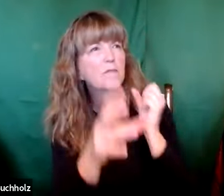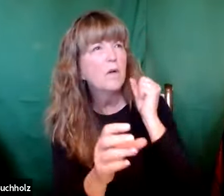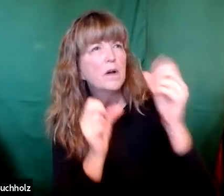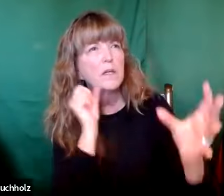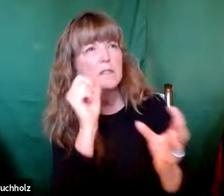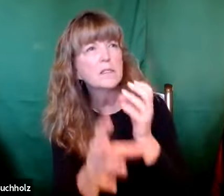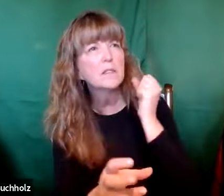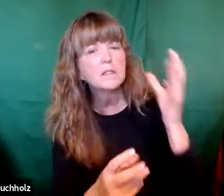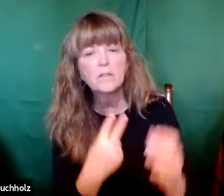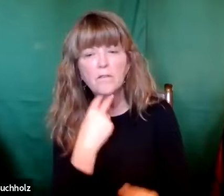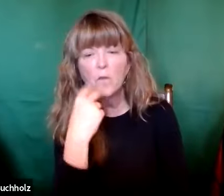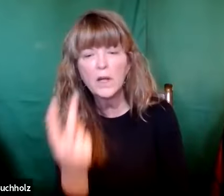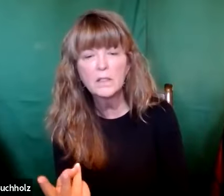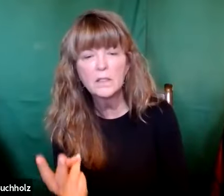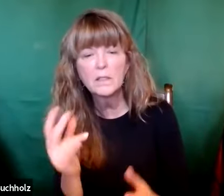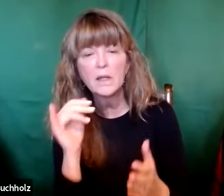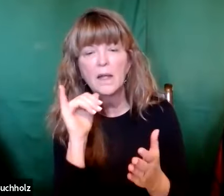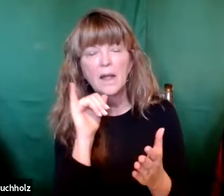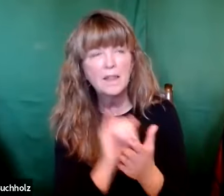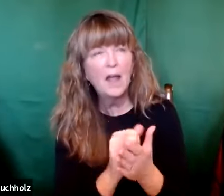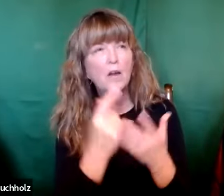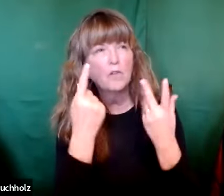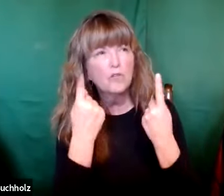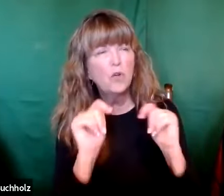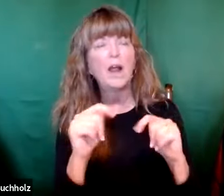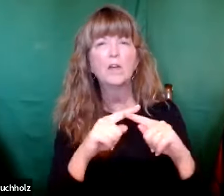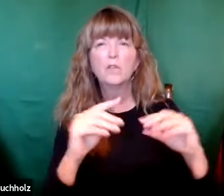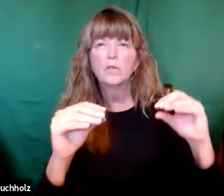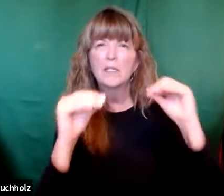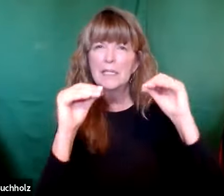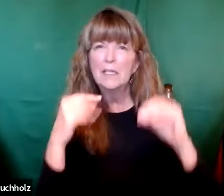take in what people are saying to attend to all voices